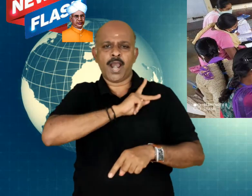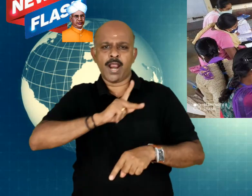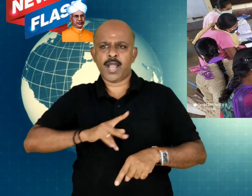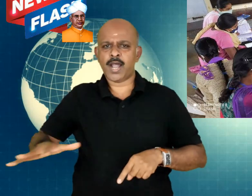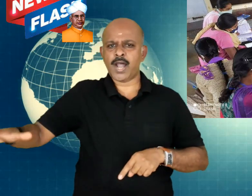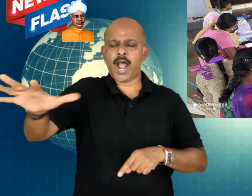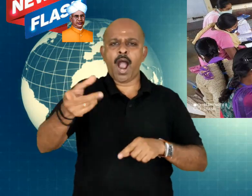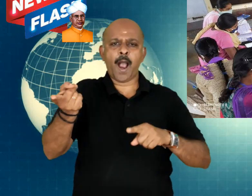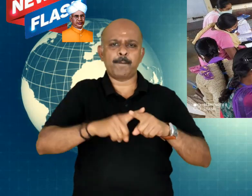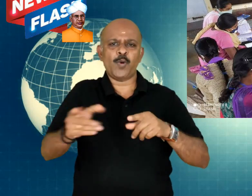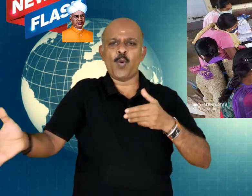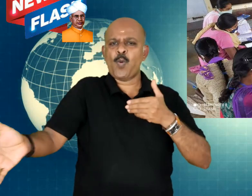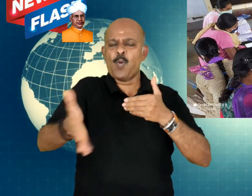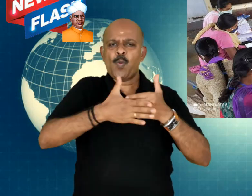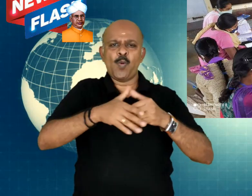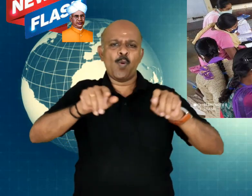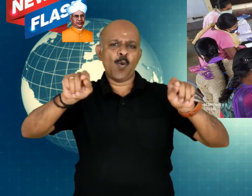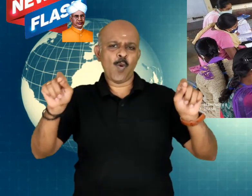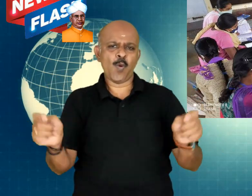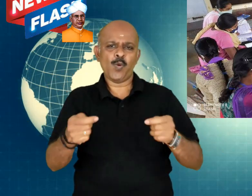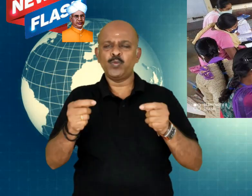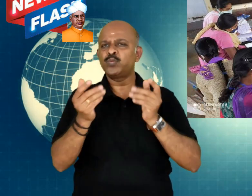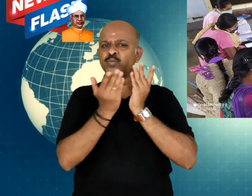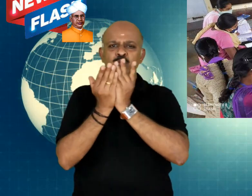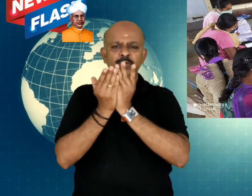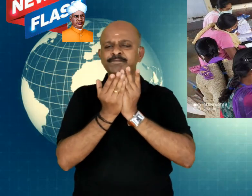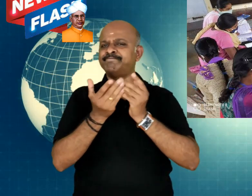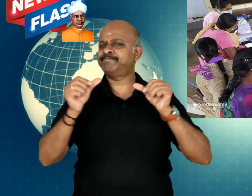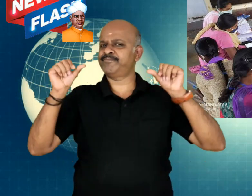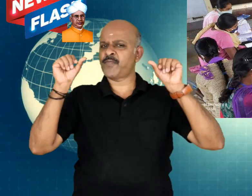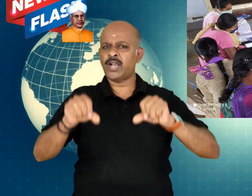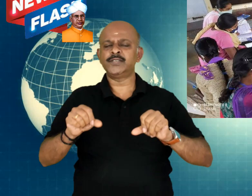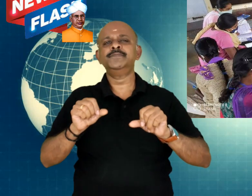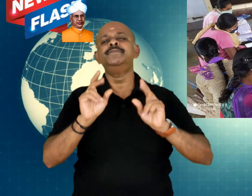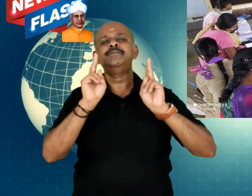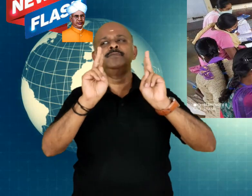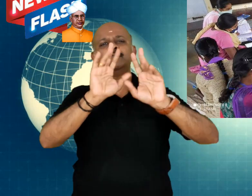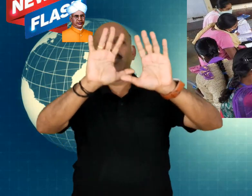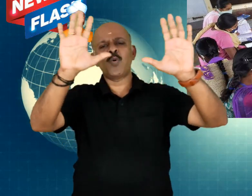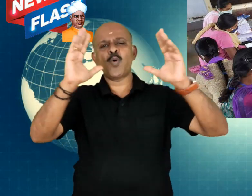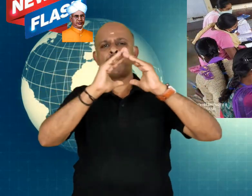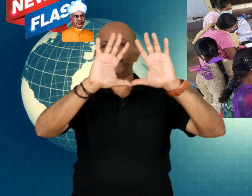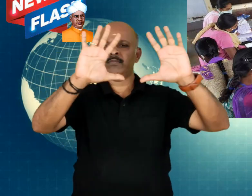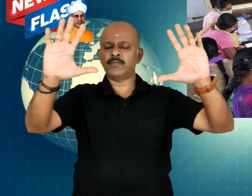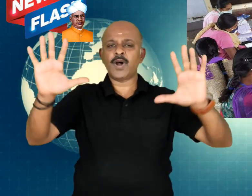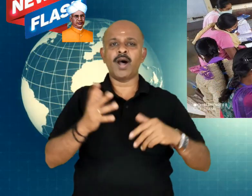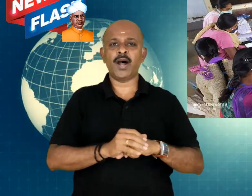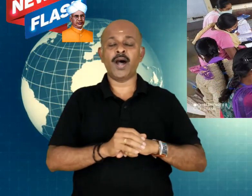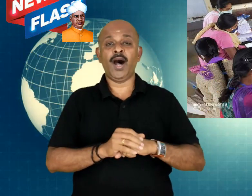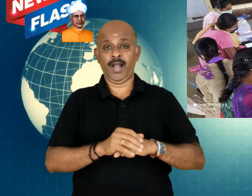due to COVID-19, all over India, there has been a lockdown announced and schools are shut.